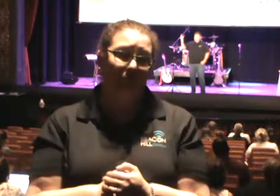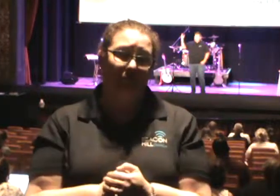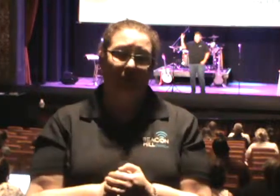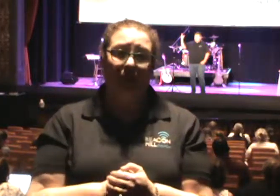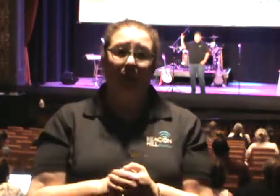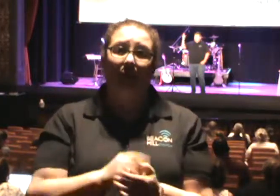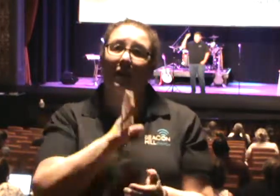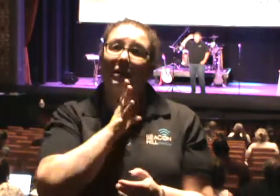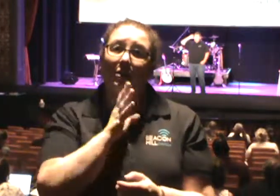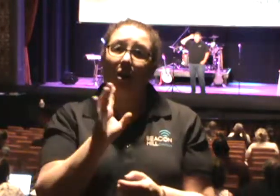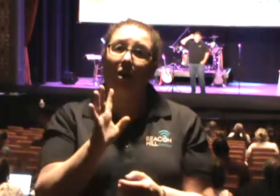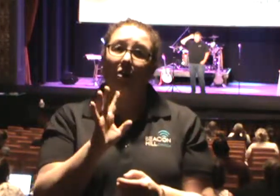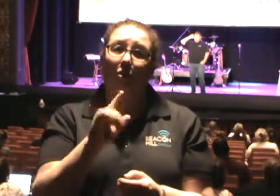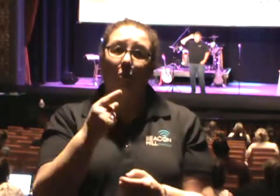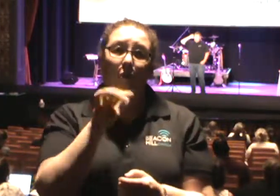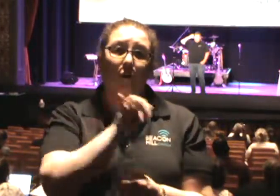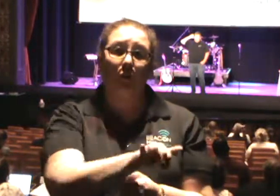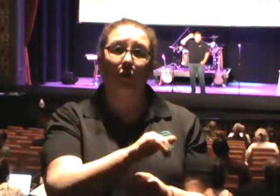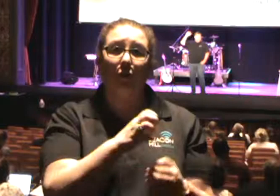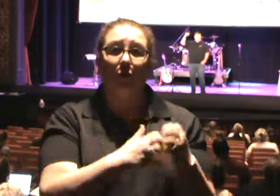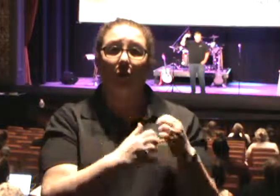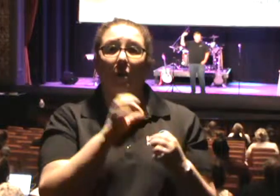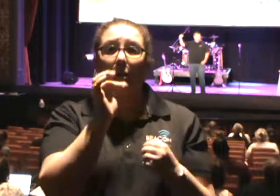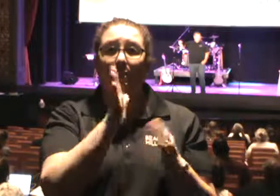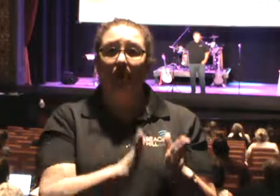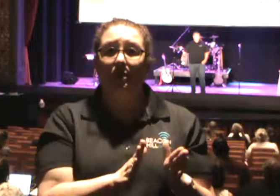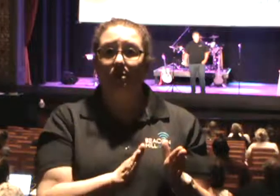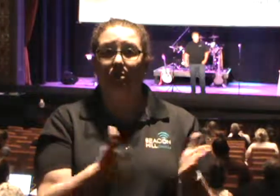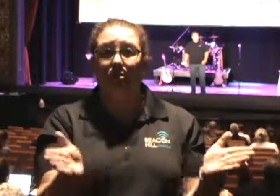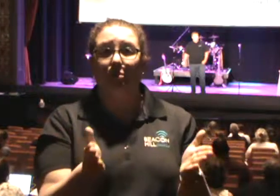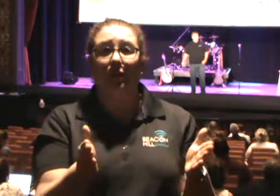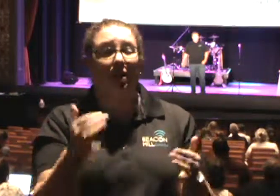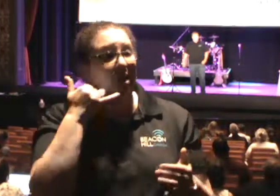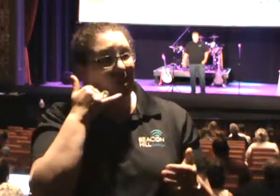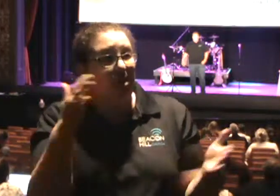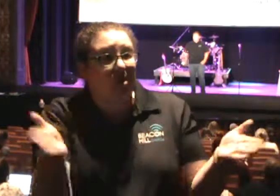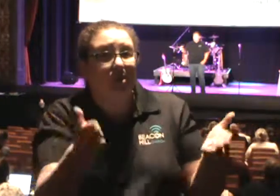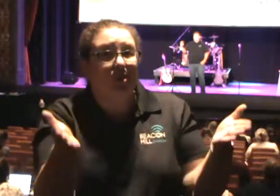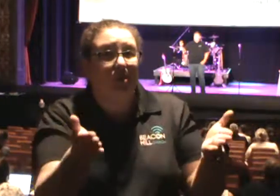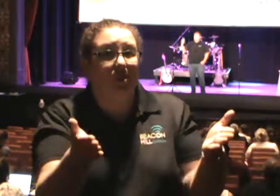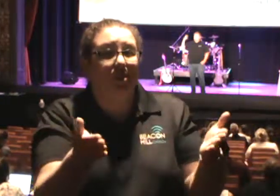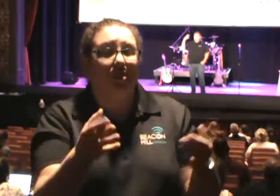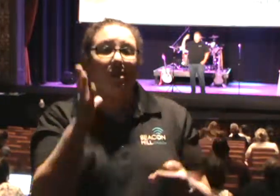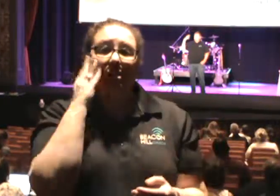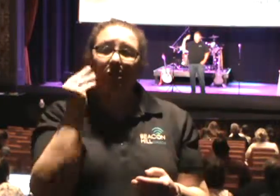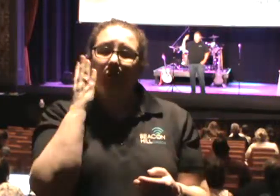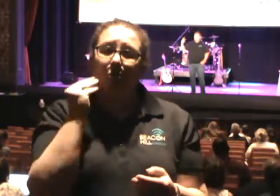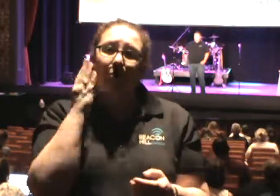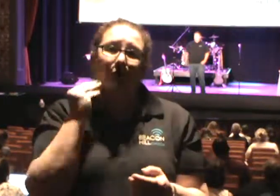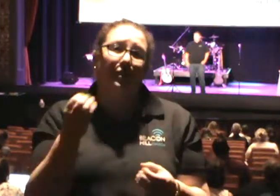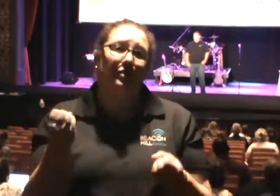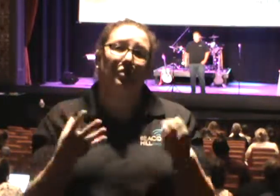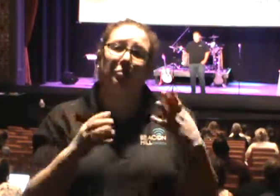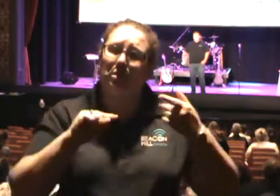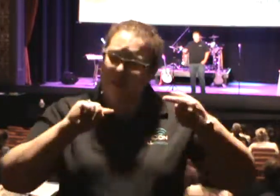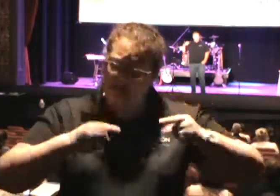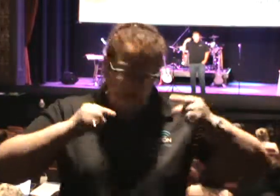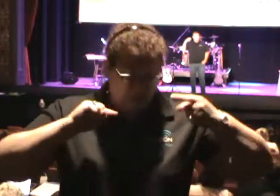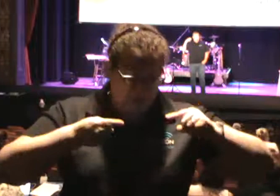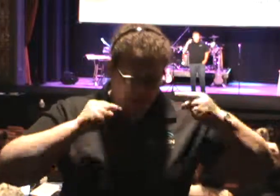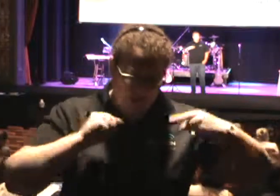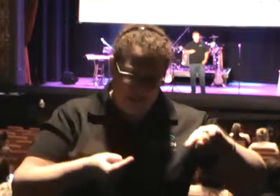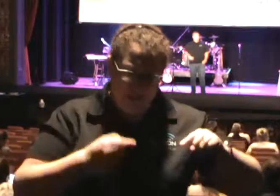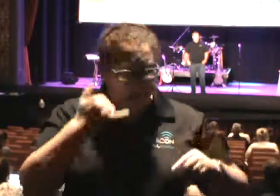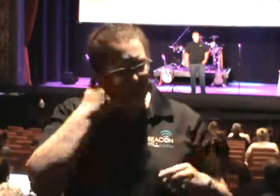I talked to one of those pastors this week. And I called to encourage him. He's been going through so much and he was just hurting. And I